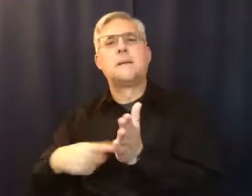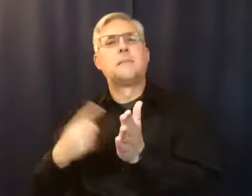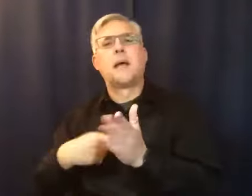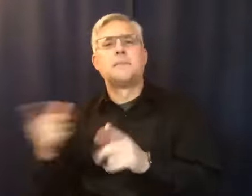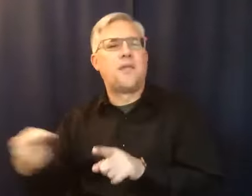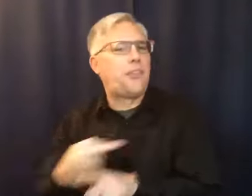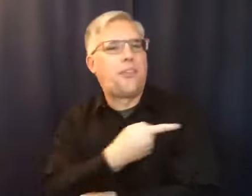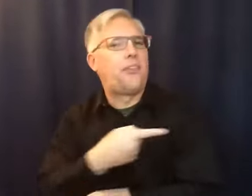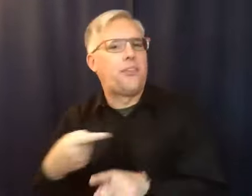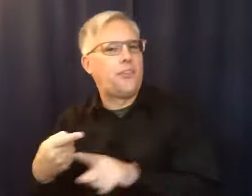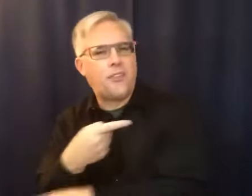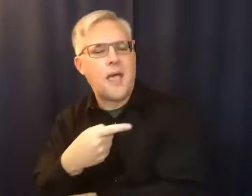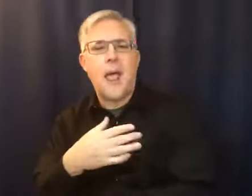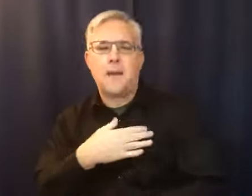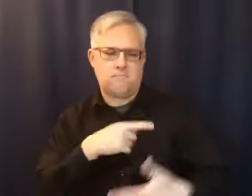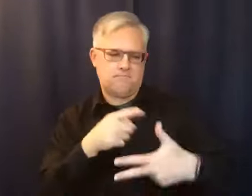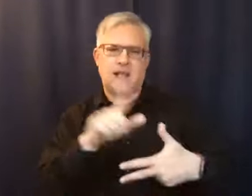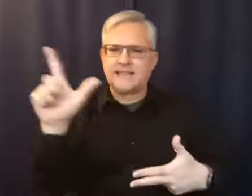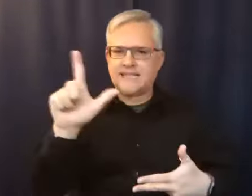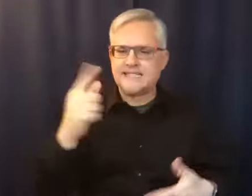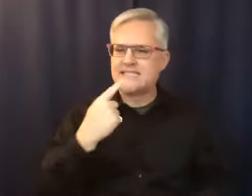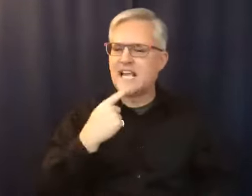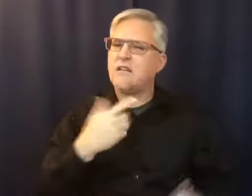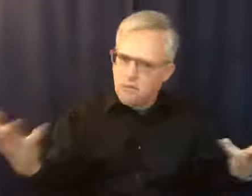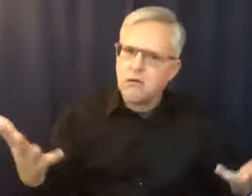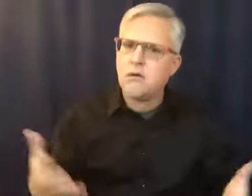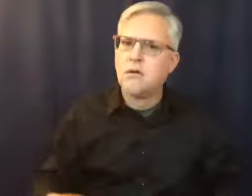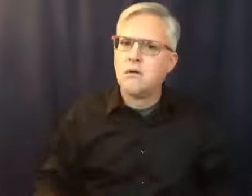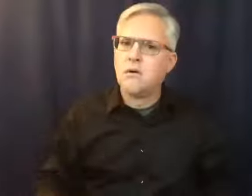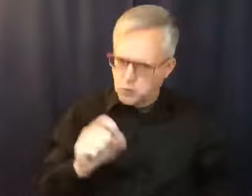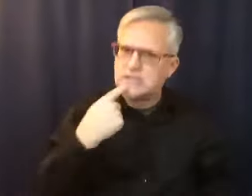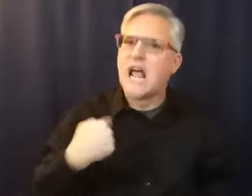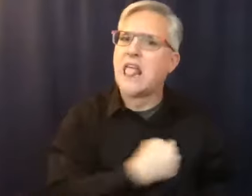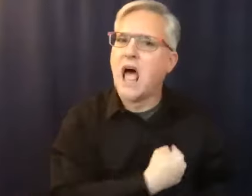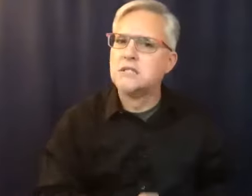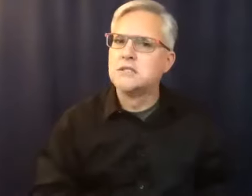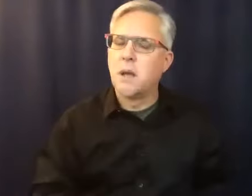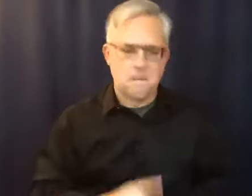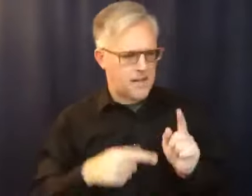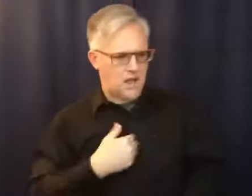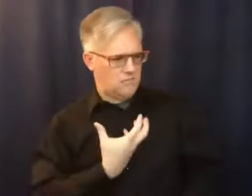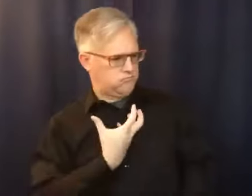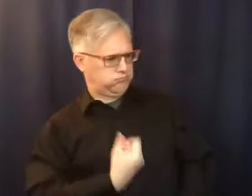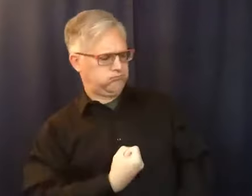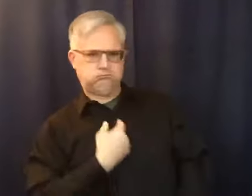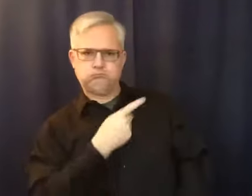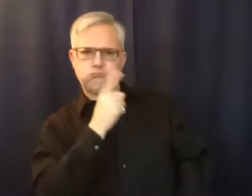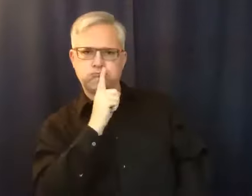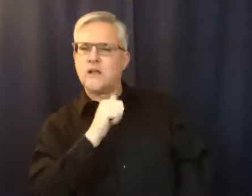said, you should have told us. I figured she could see it, you know. But I didn't tell her. And I didn't announce it. And I just said